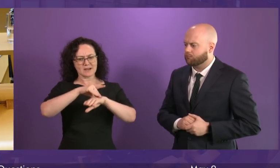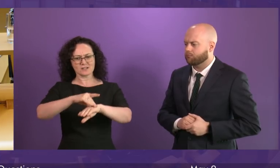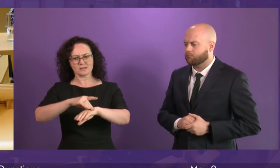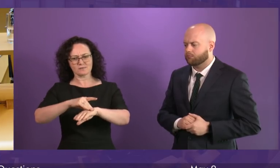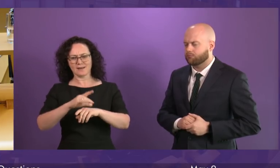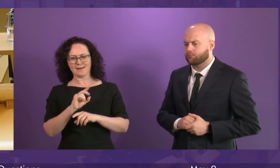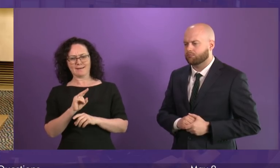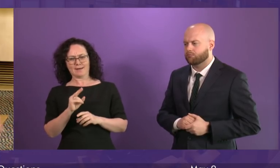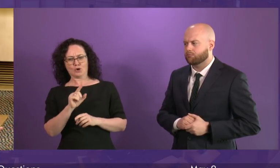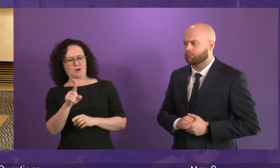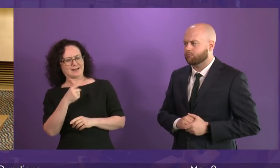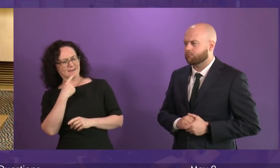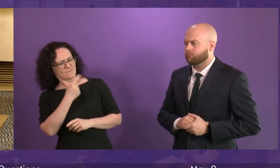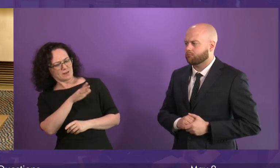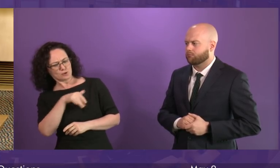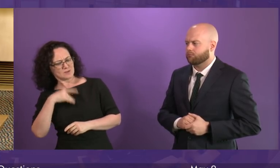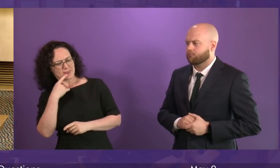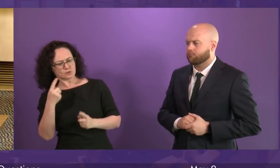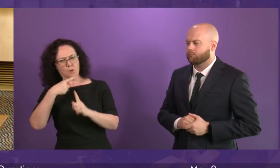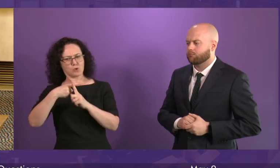something positive and meaningful.